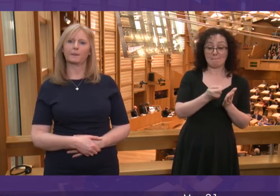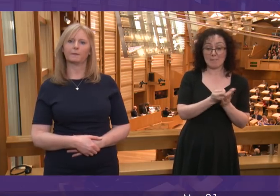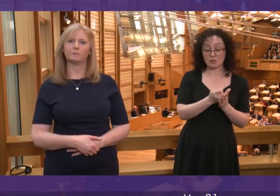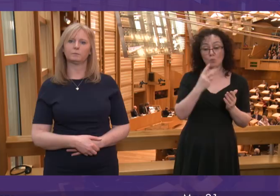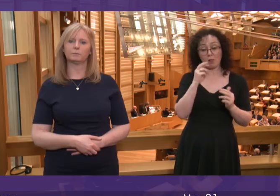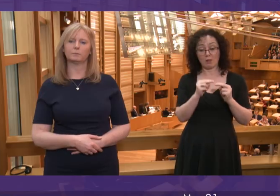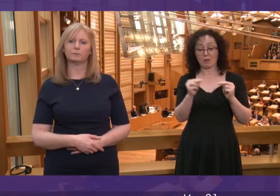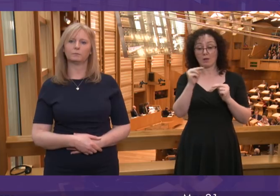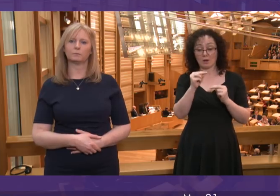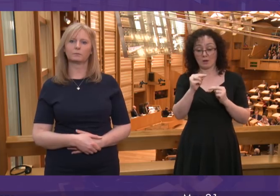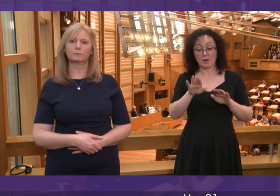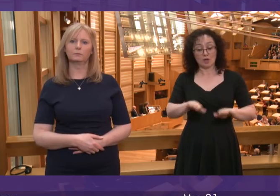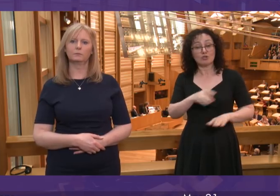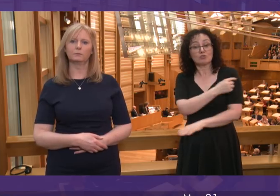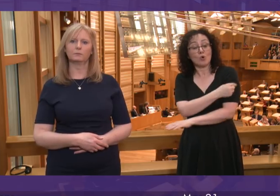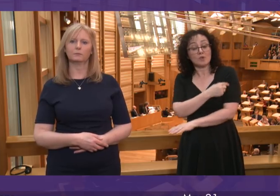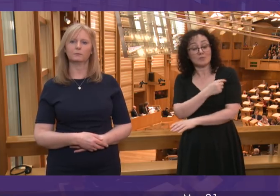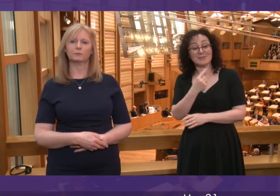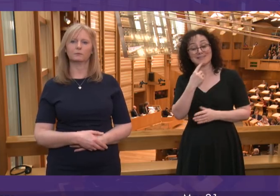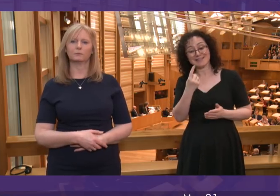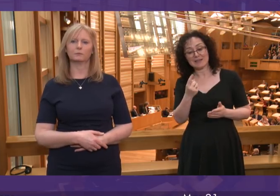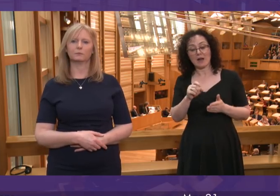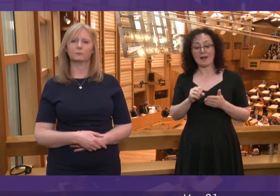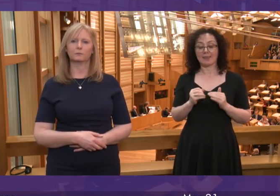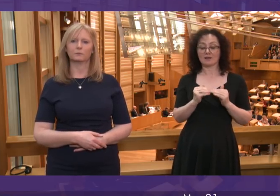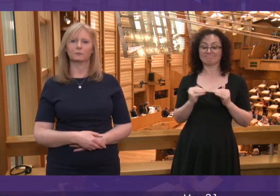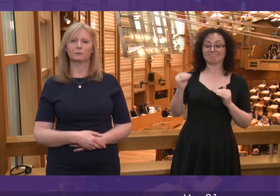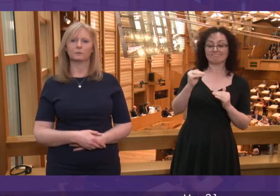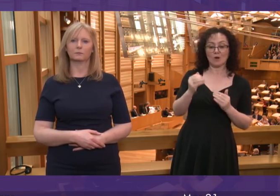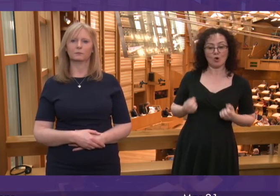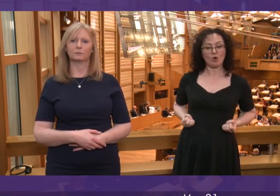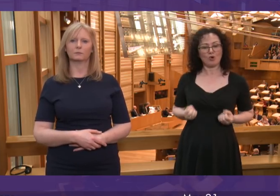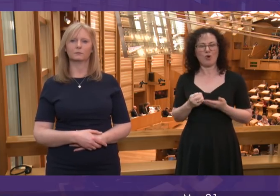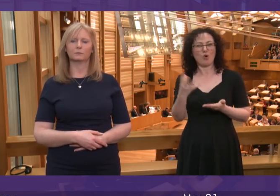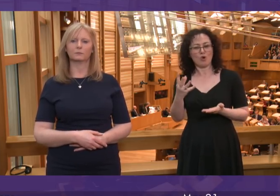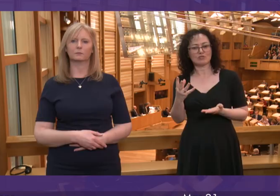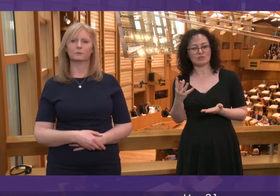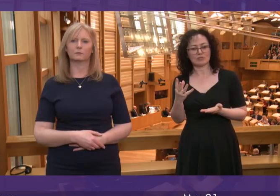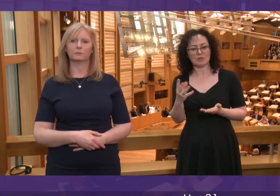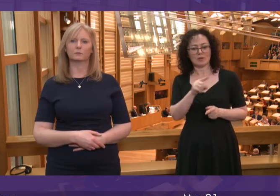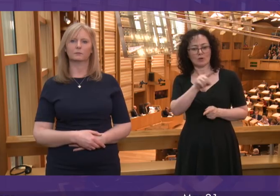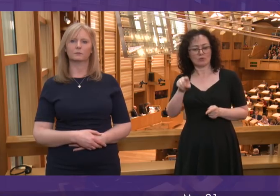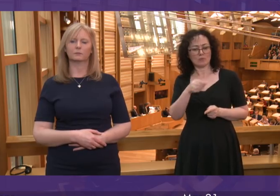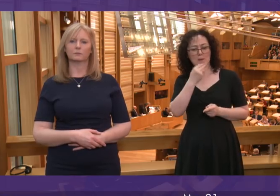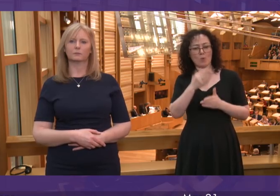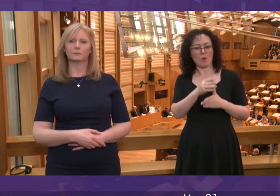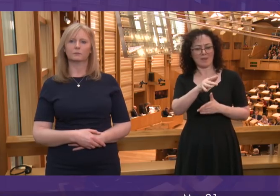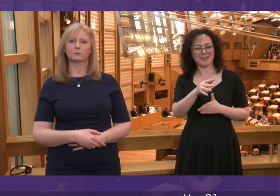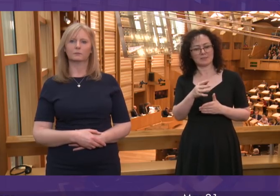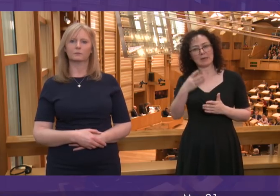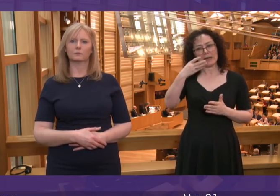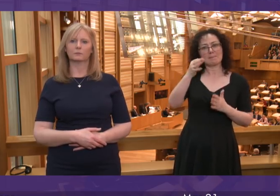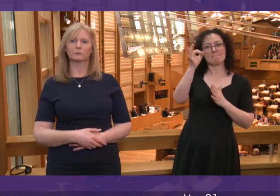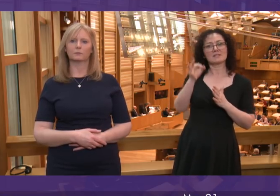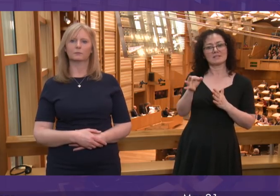Children's hospices across Scotland have estimated that the increased cost to them will be the equivalent to the salary of nine full-time nurses. The UK government have